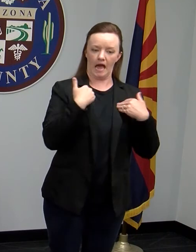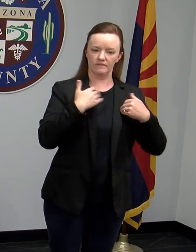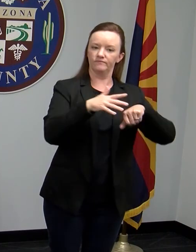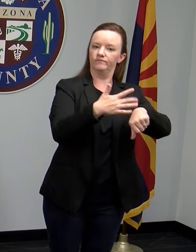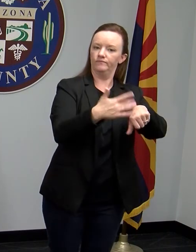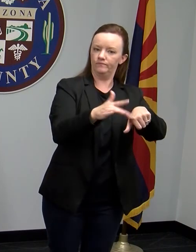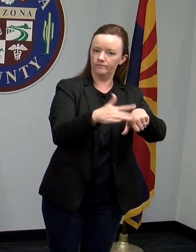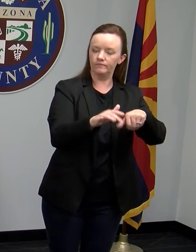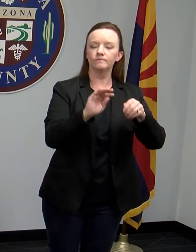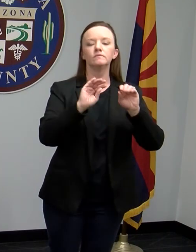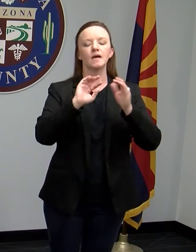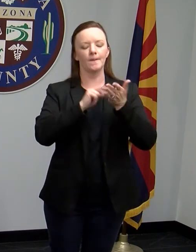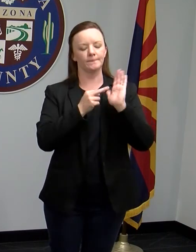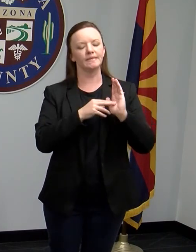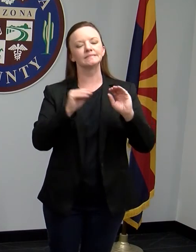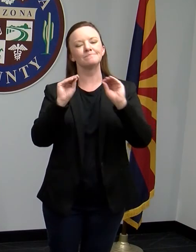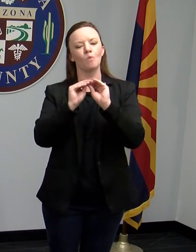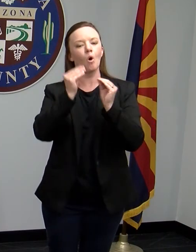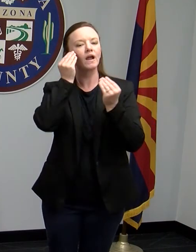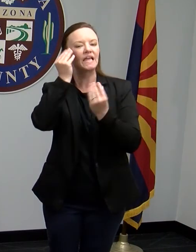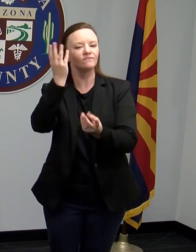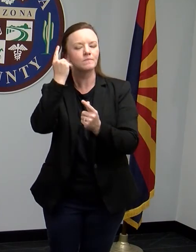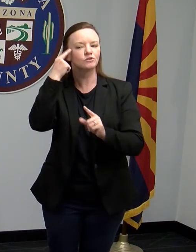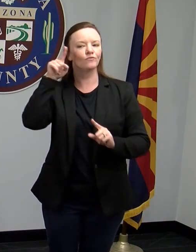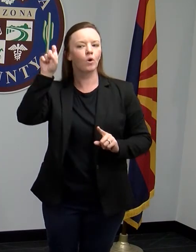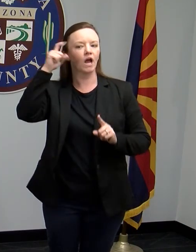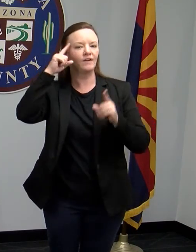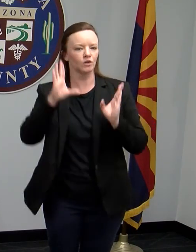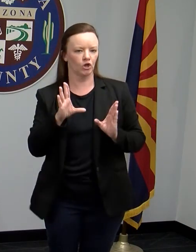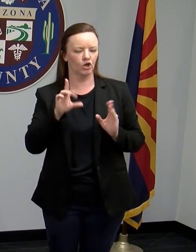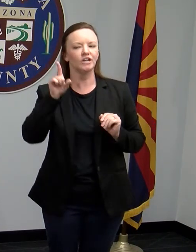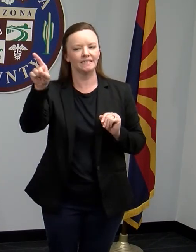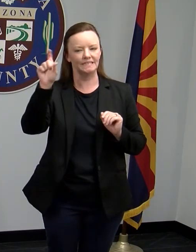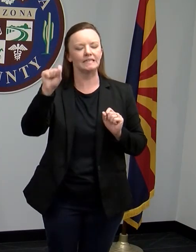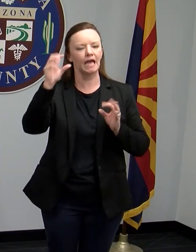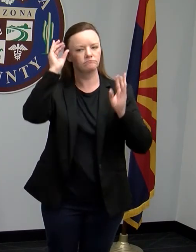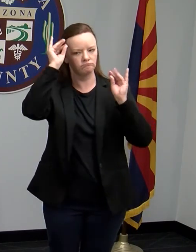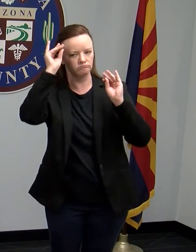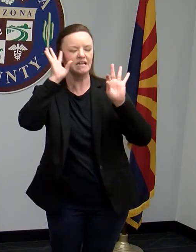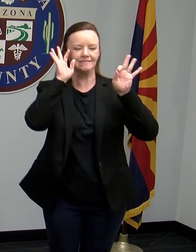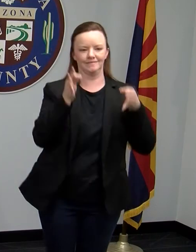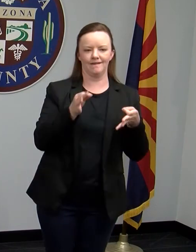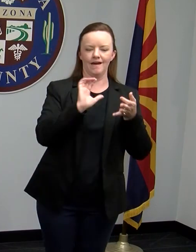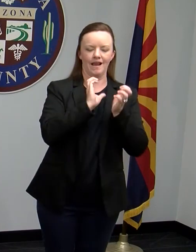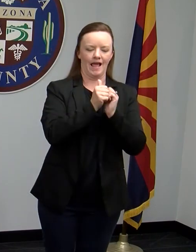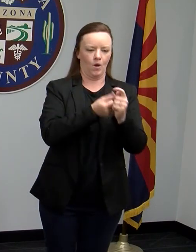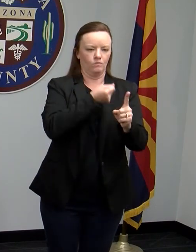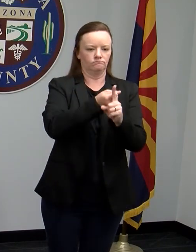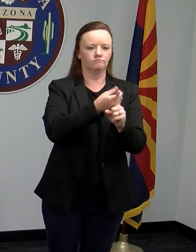the more information that the governor will have in order to make these important decisions for the public.